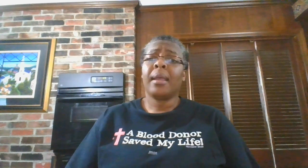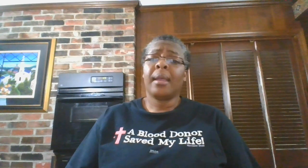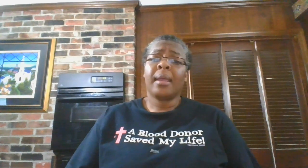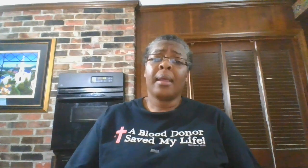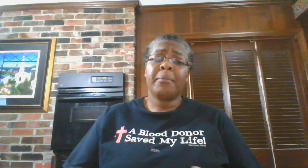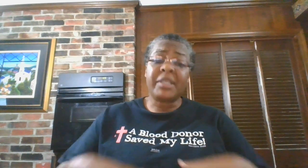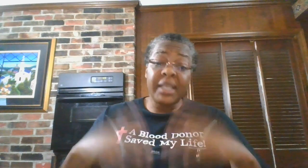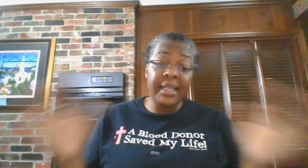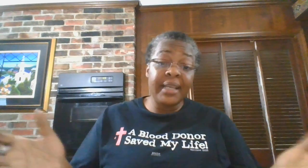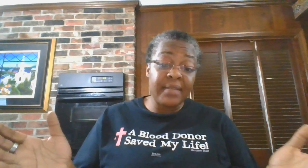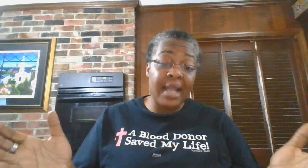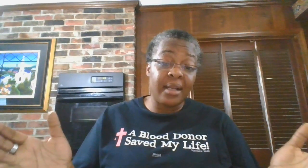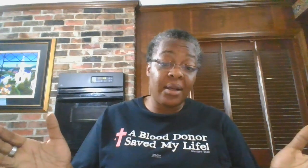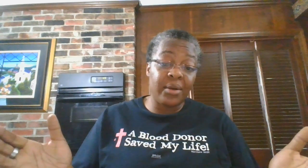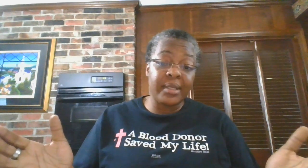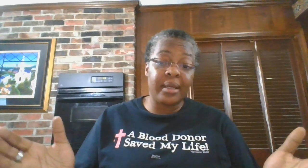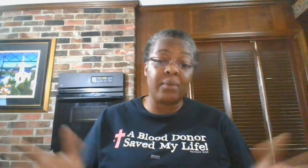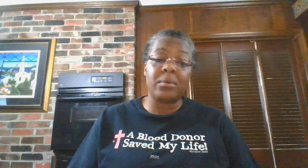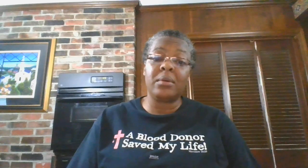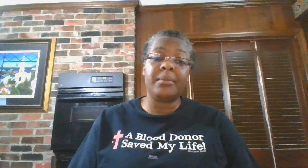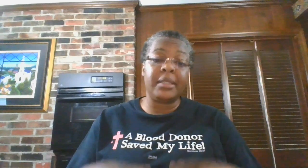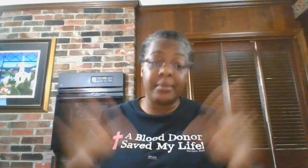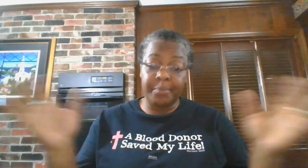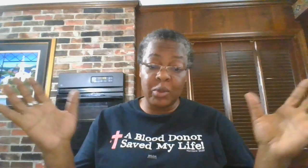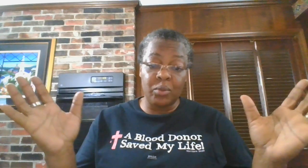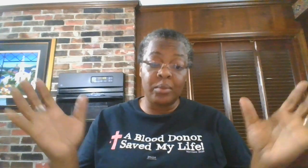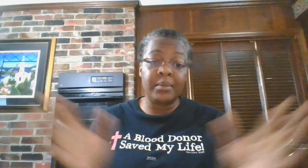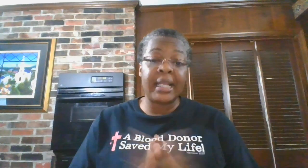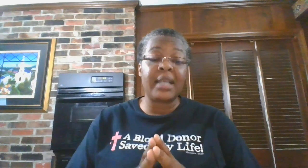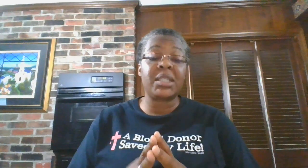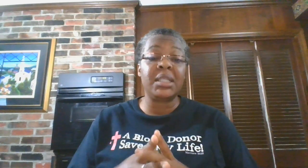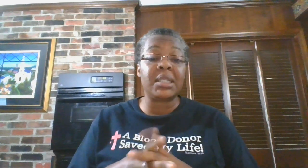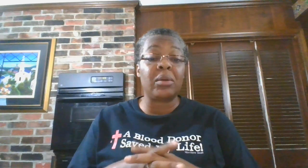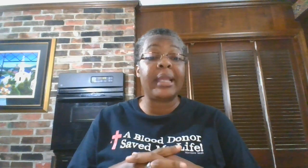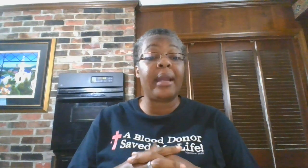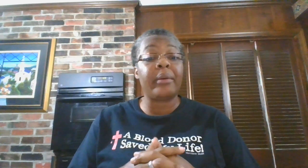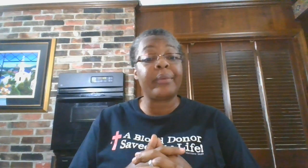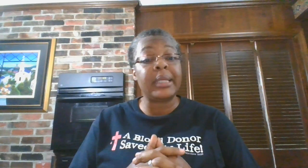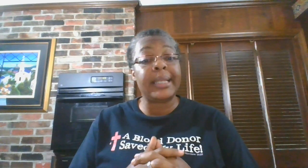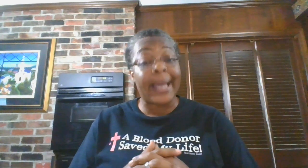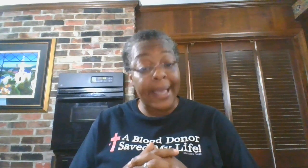But she leaves out of the hotel room and boom. Now she's on Larry Reed line.